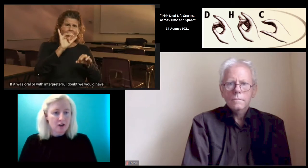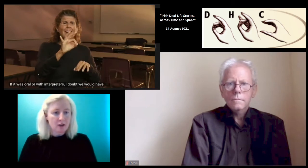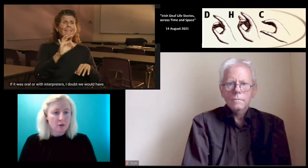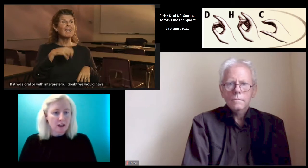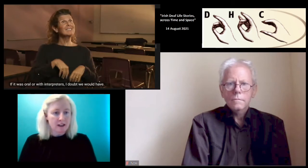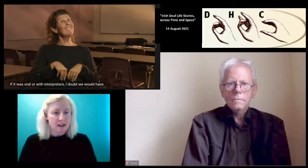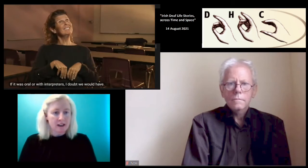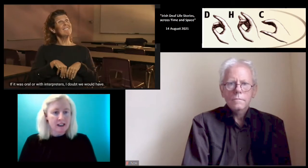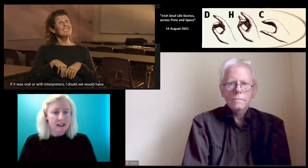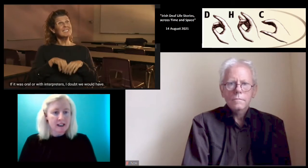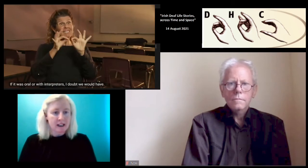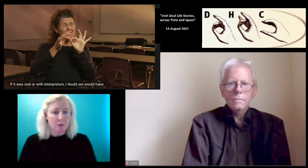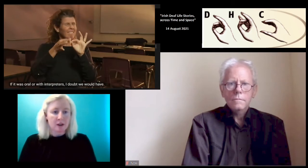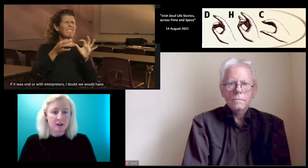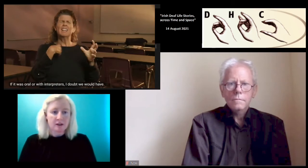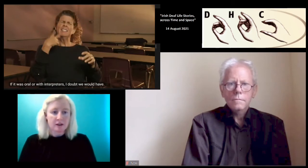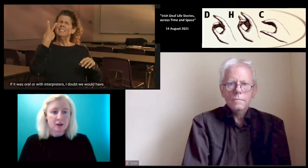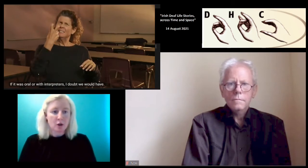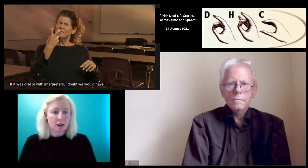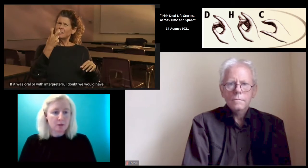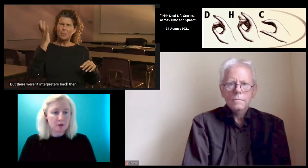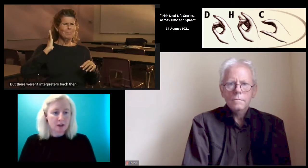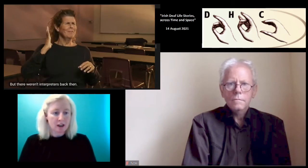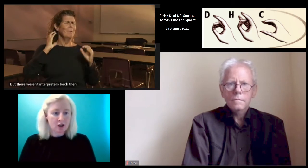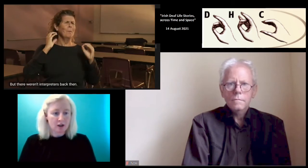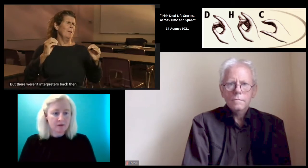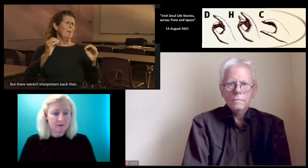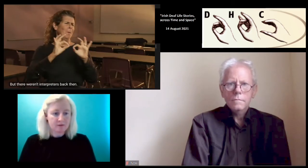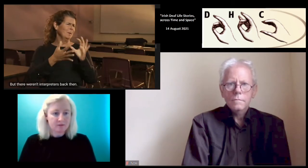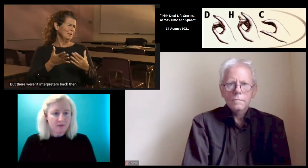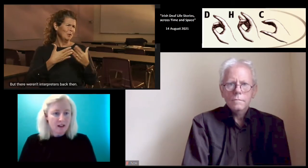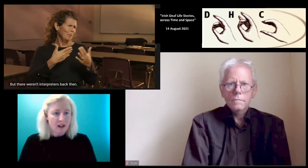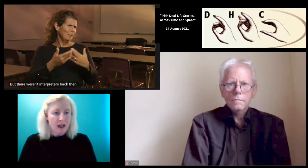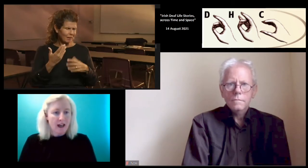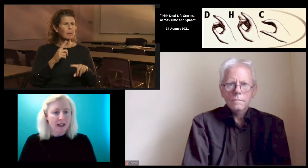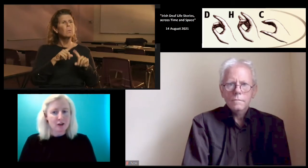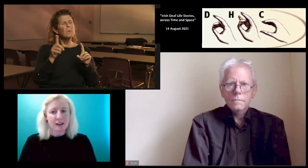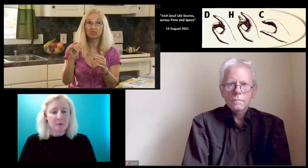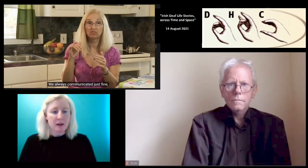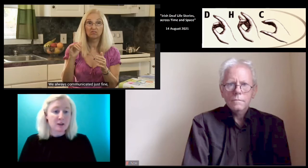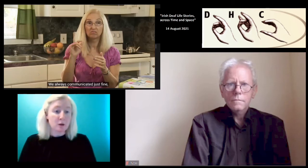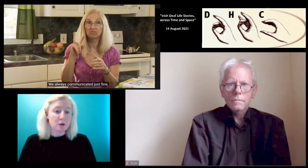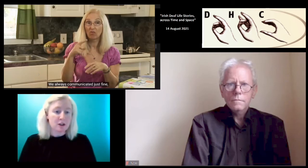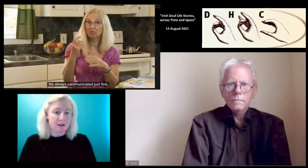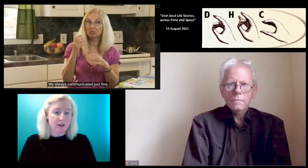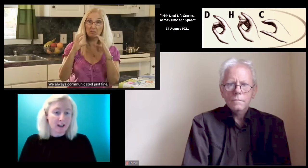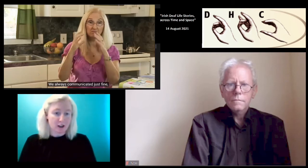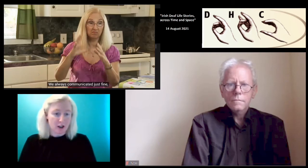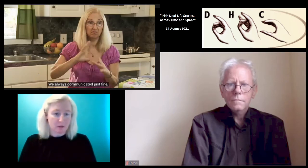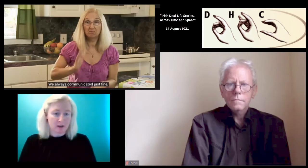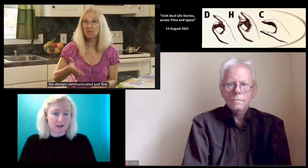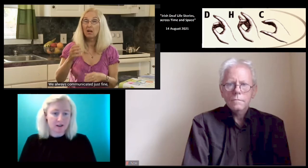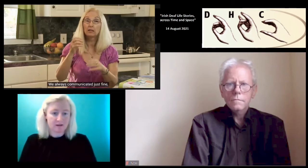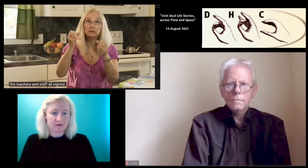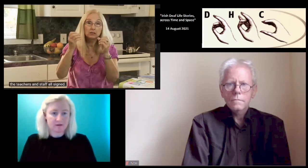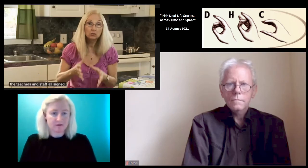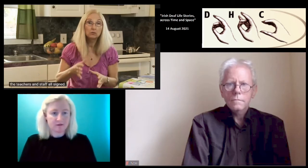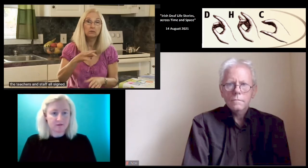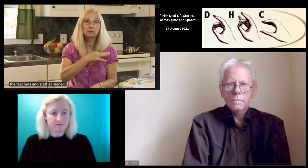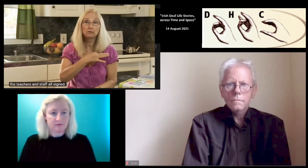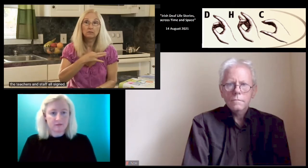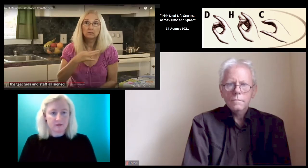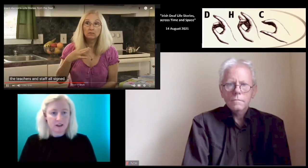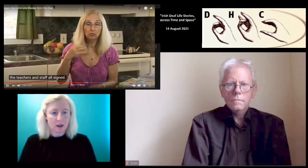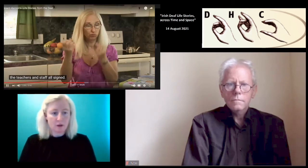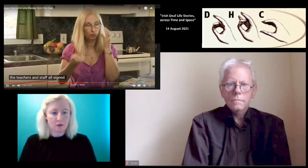My sister did it well at the DTM with total communication and in the past we wouldn't have had interpreters.